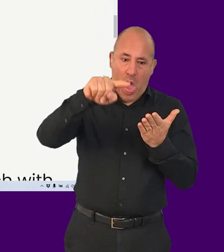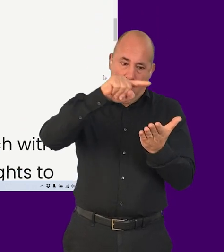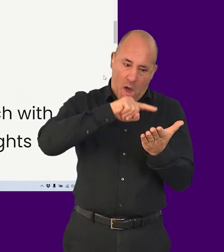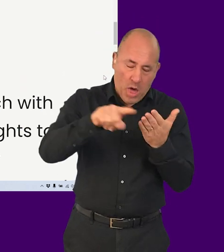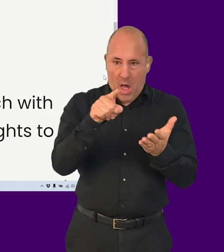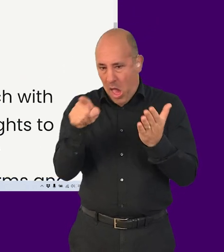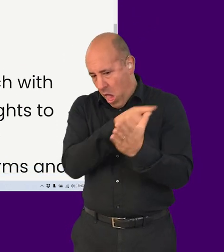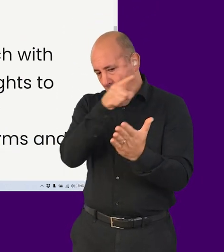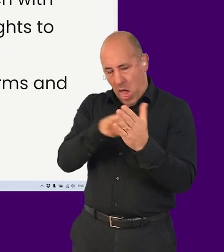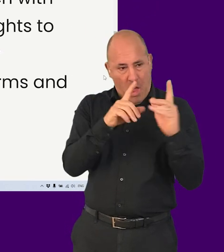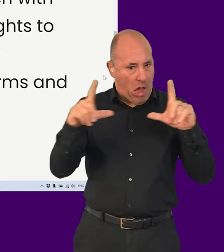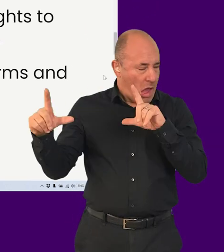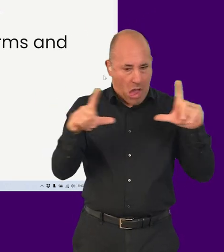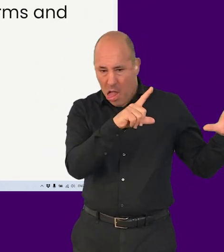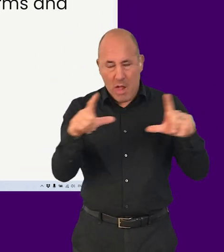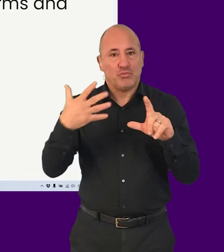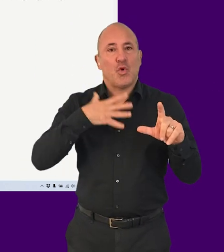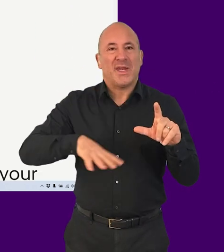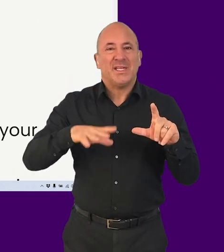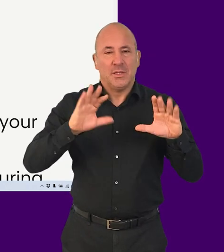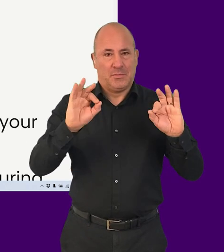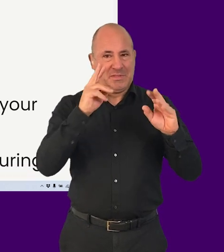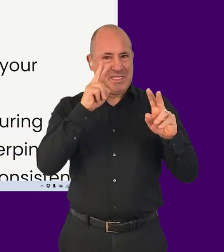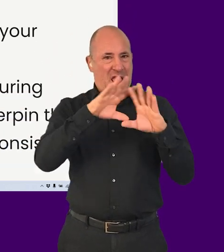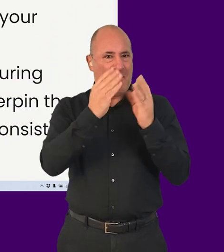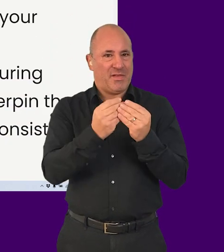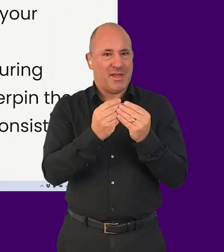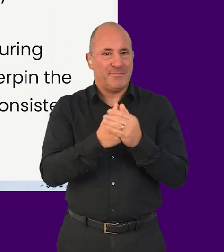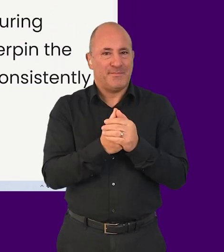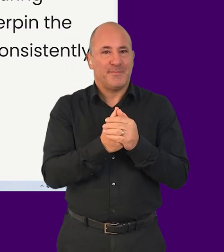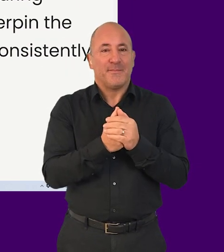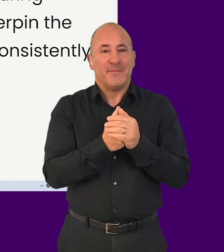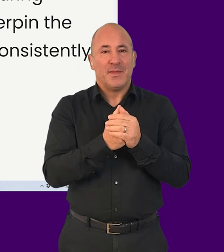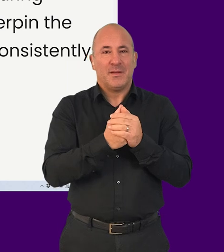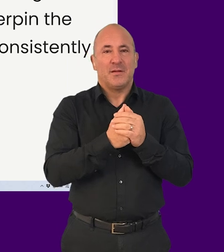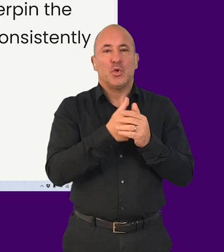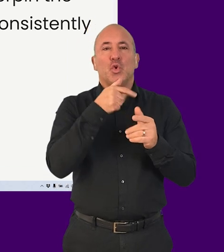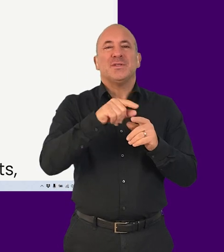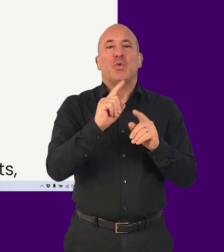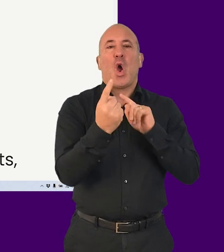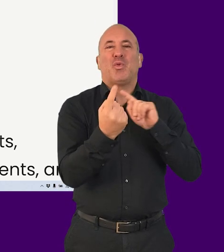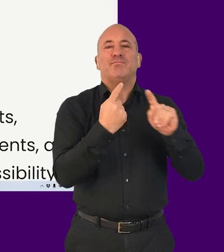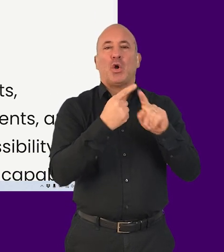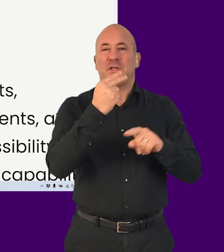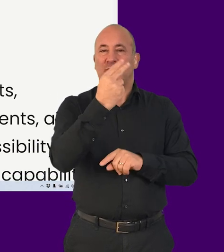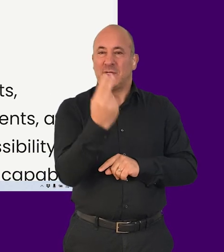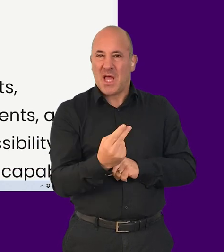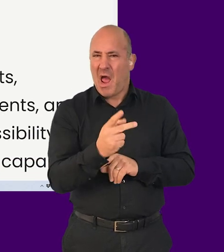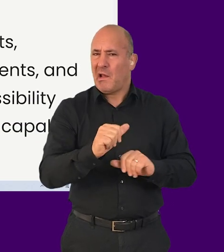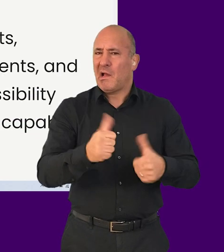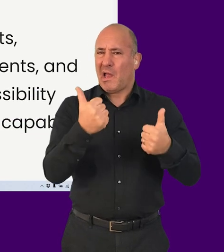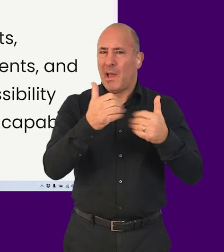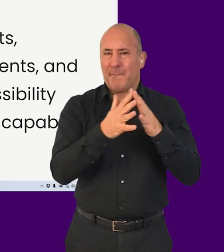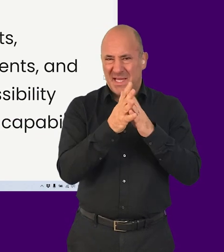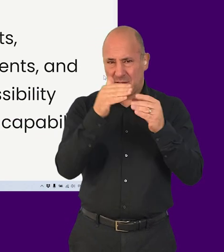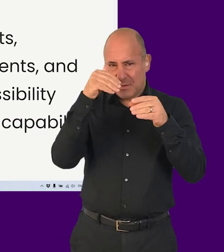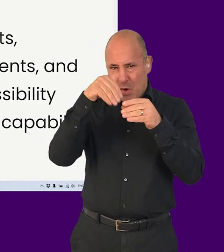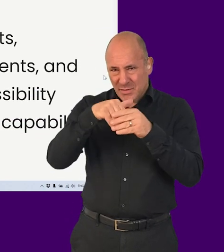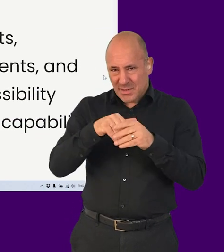scroll horizontally to view it. Using responsive design is a great way to ensure that content resizes and reflows as